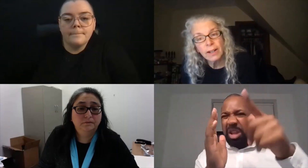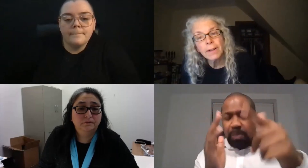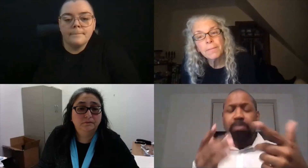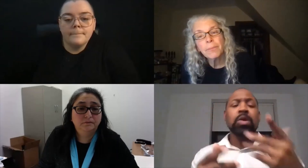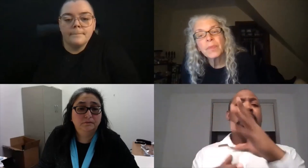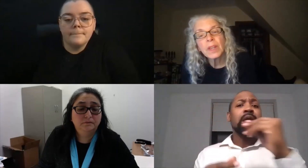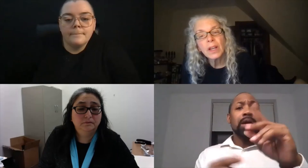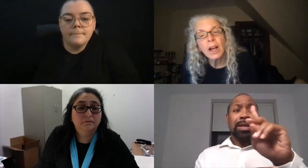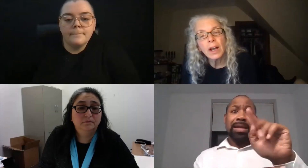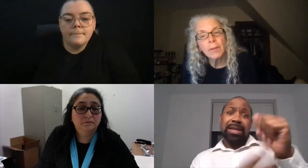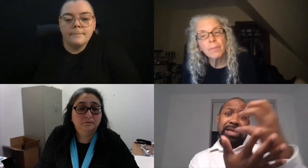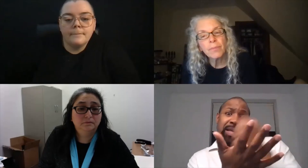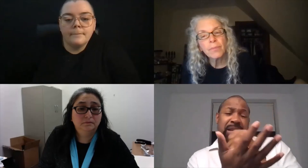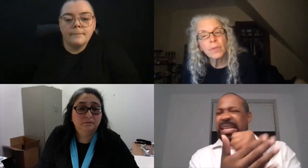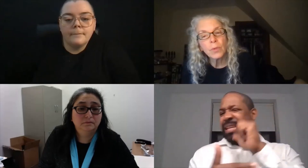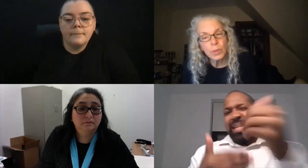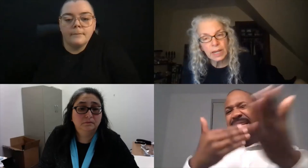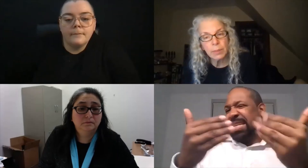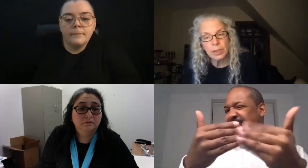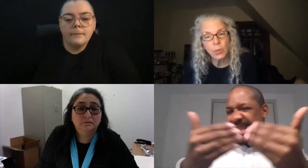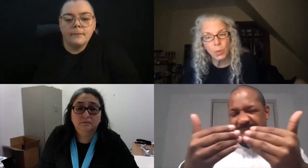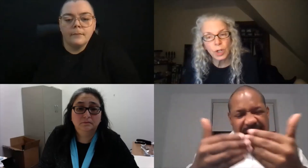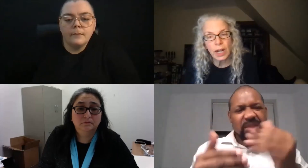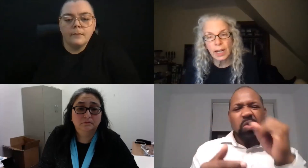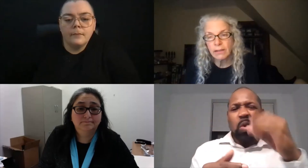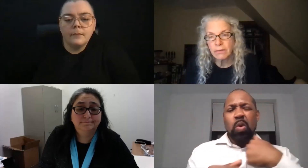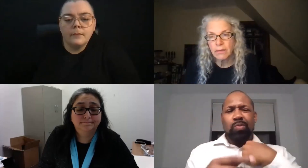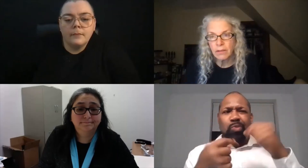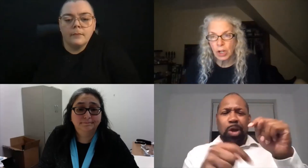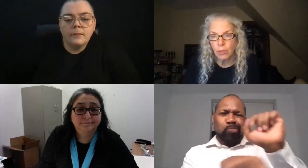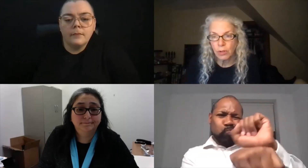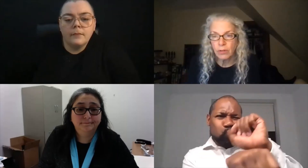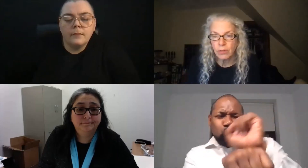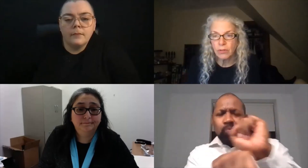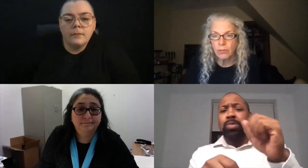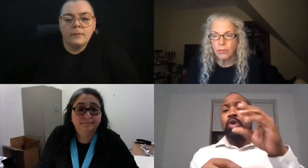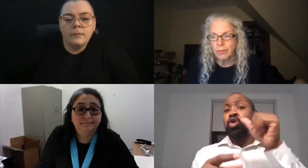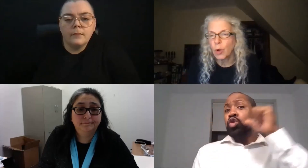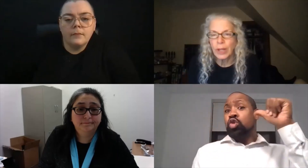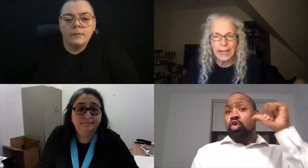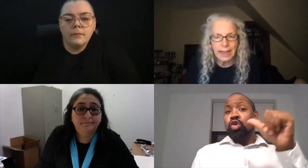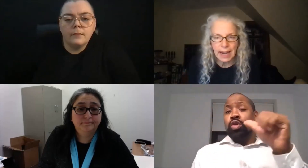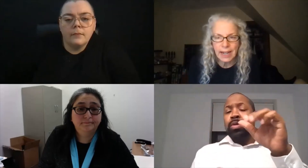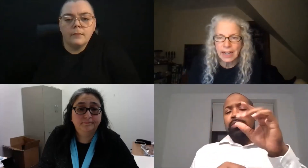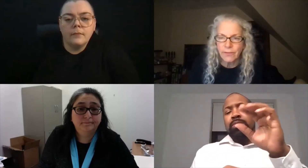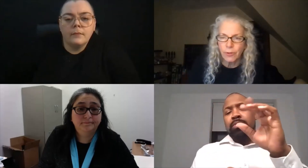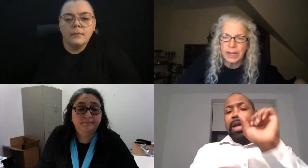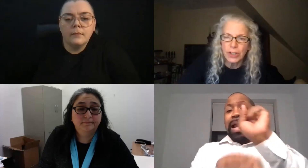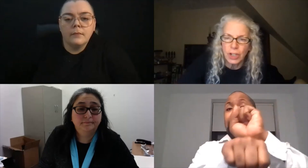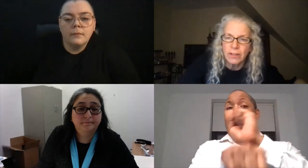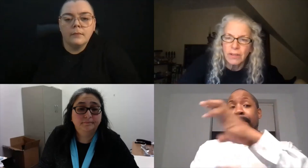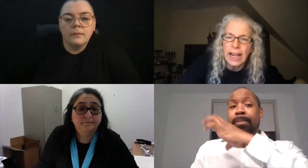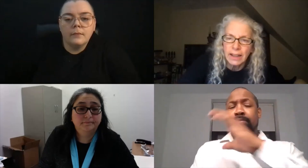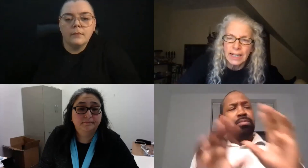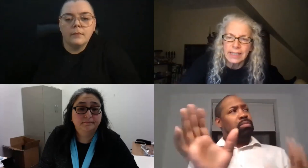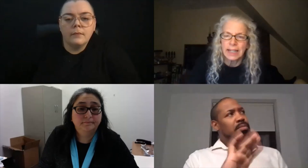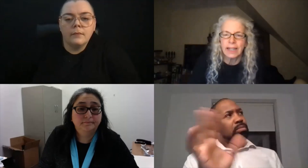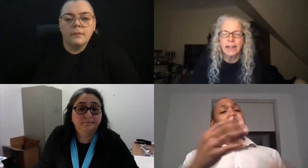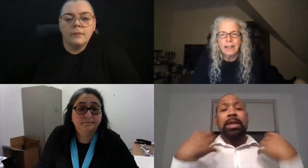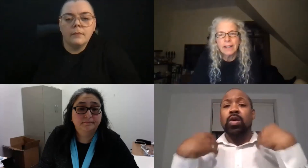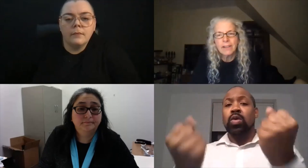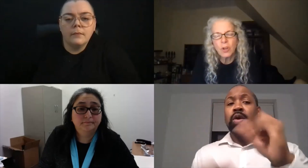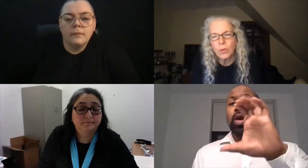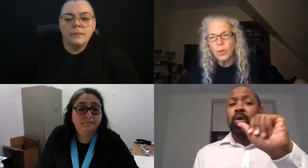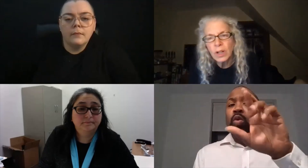was able to work on, you know, collating that kind of information, analyzing